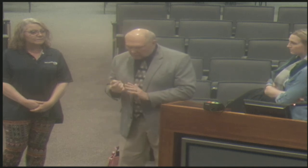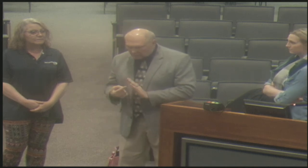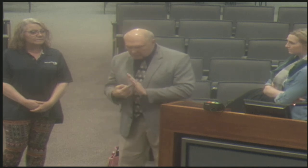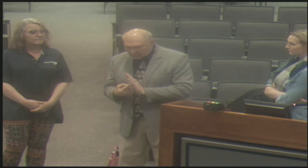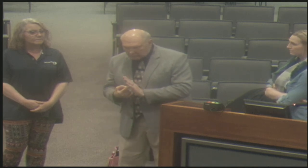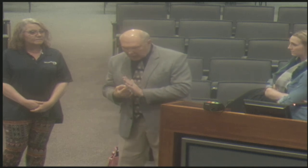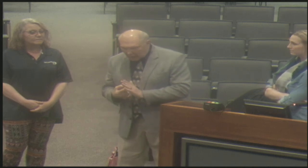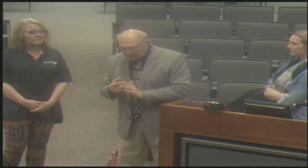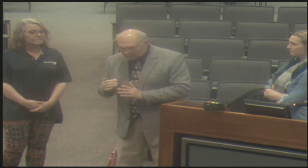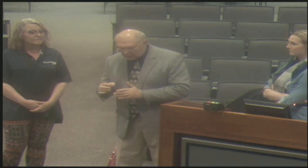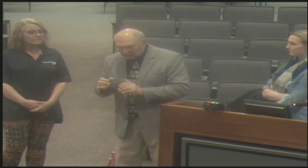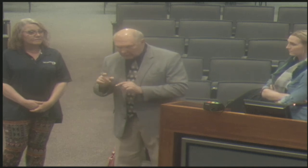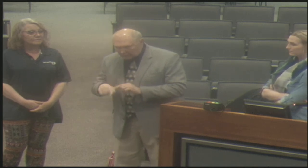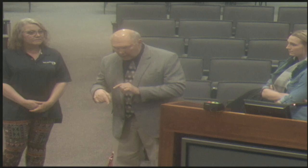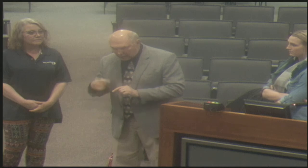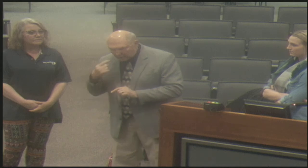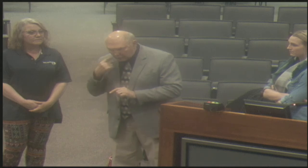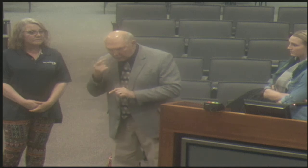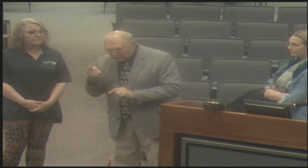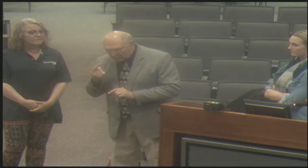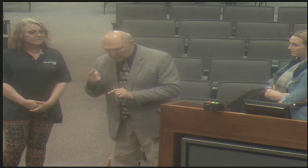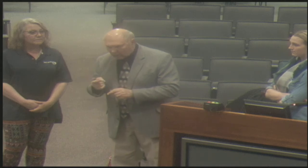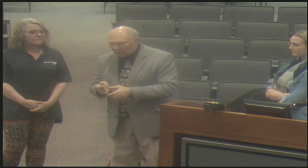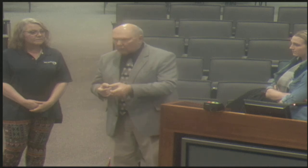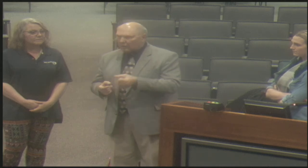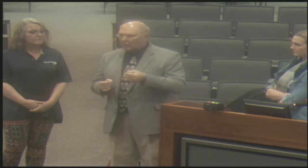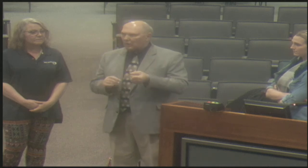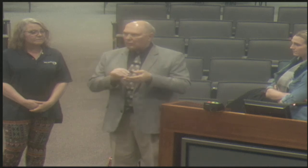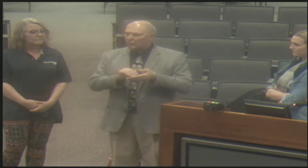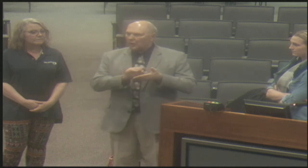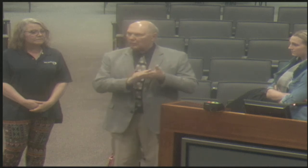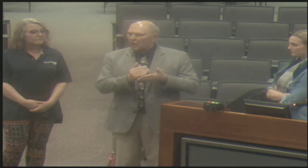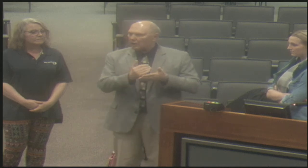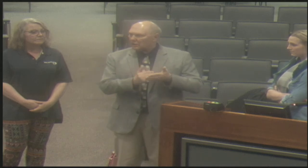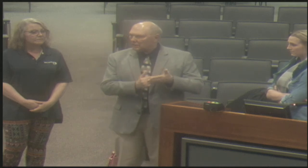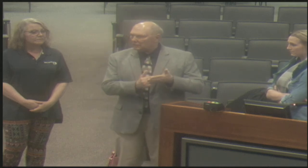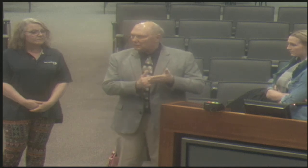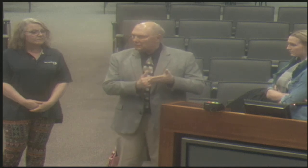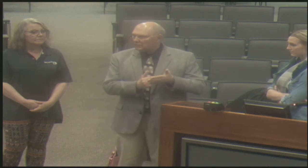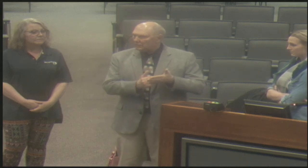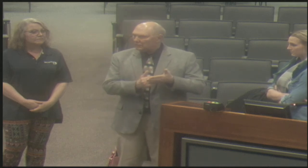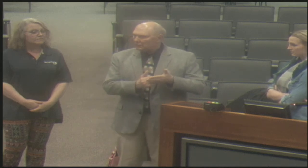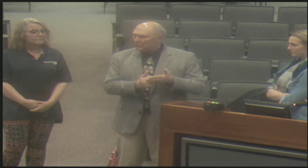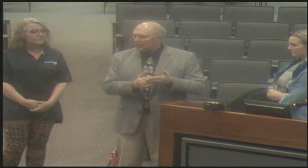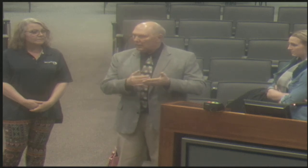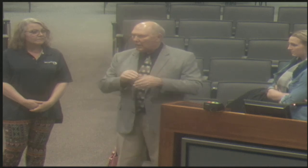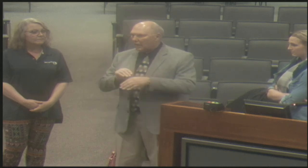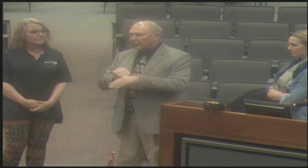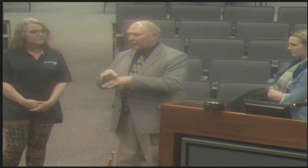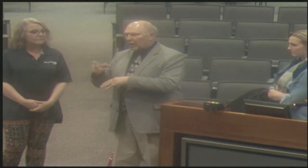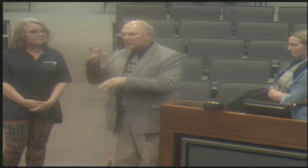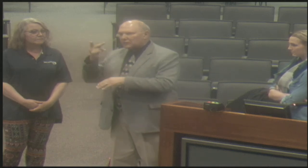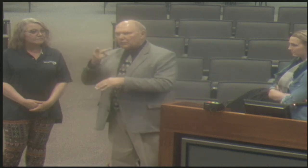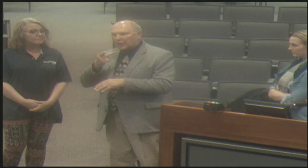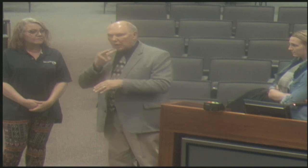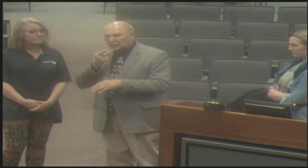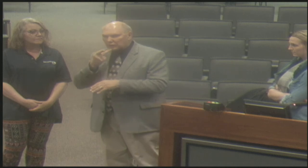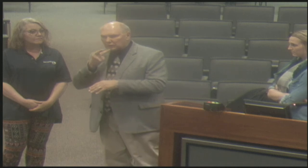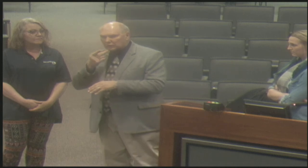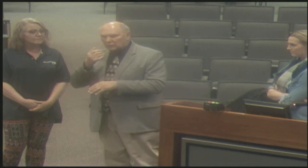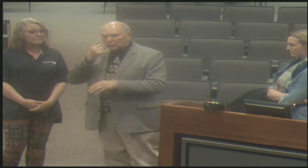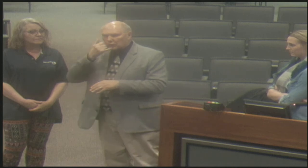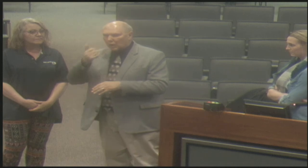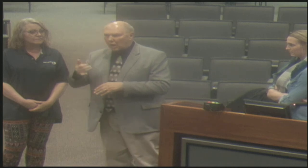born, hospitals test their hearing. And if they do, are not able to hear something, then they, um,